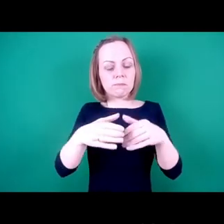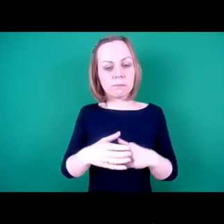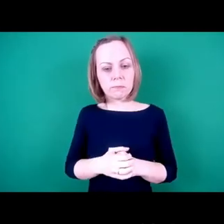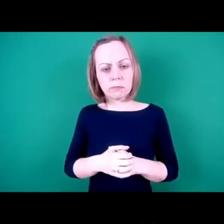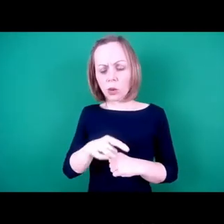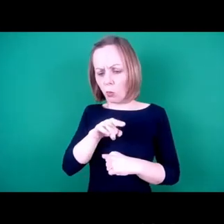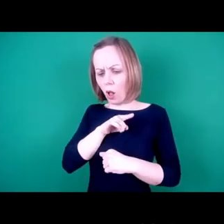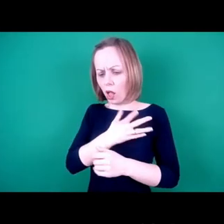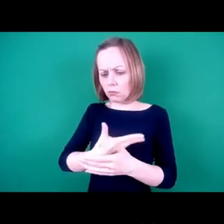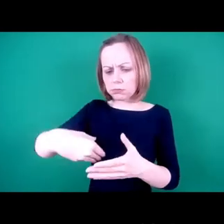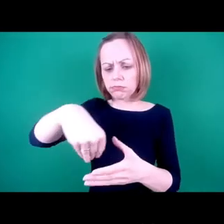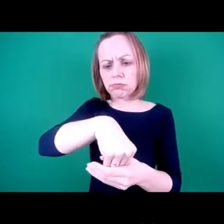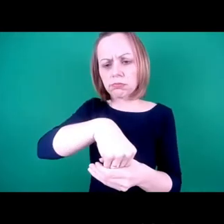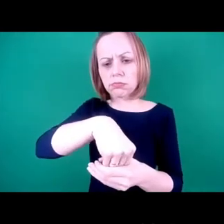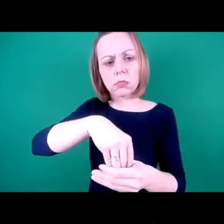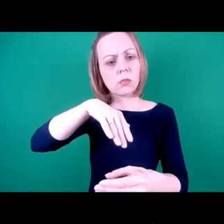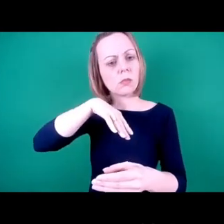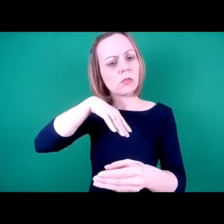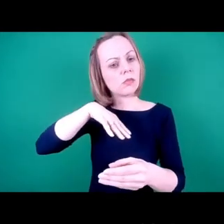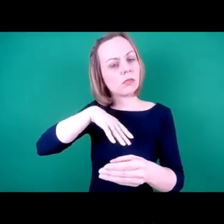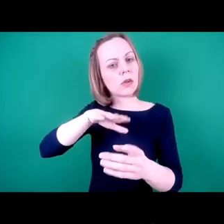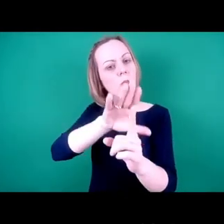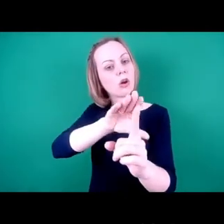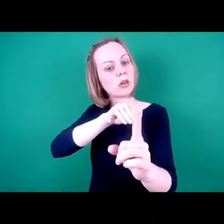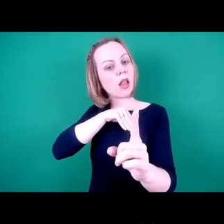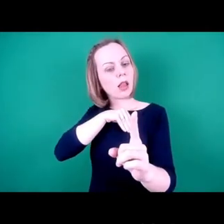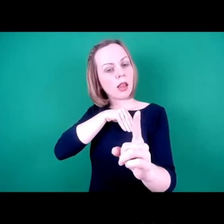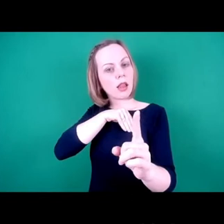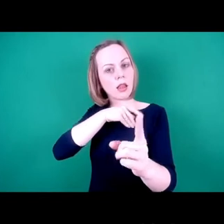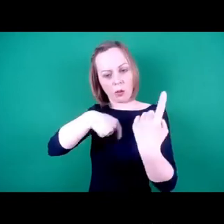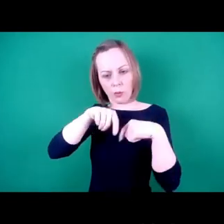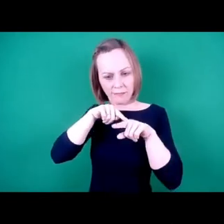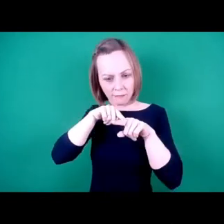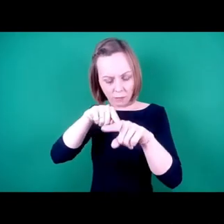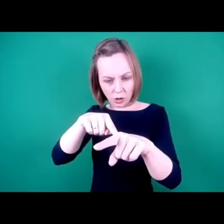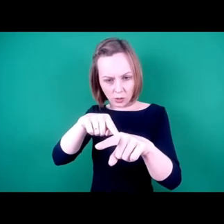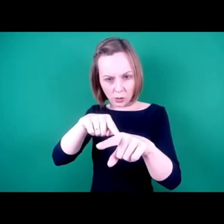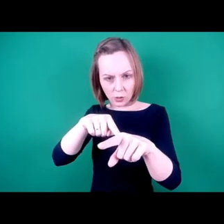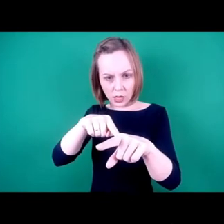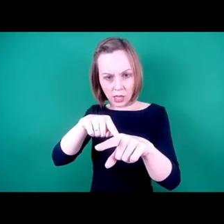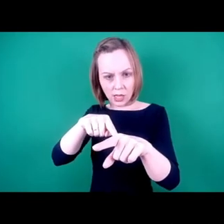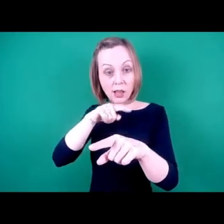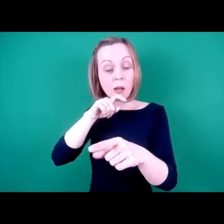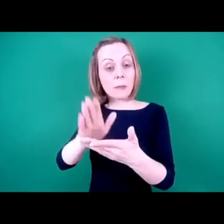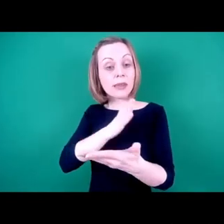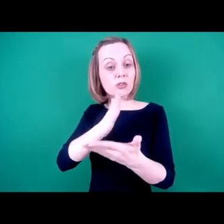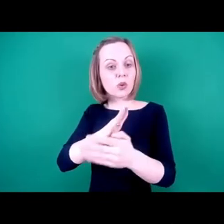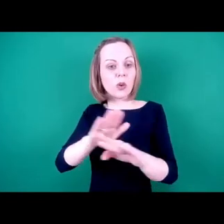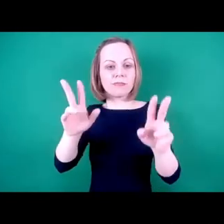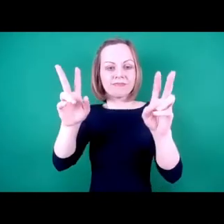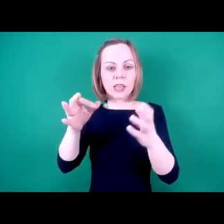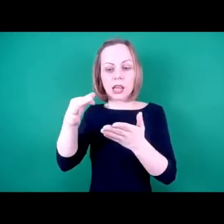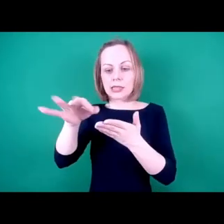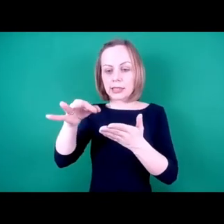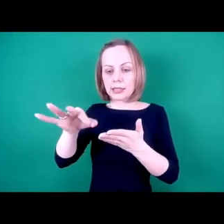that we have a model that we can follow. And ensure that we are not tick-boxing. We are